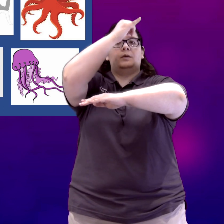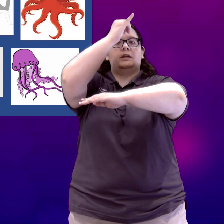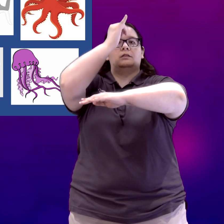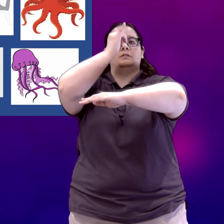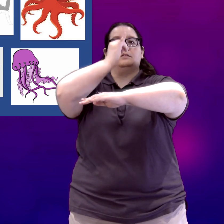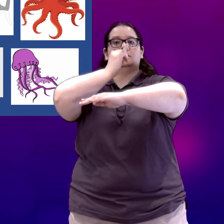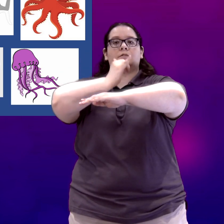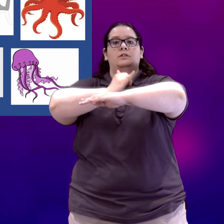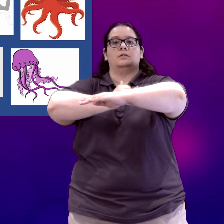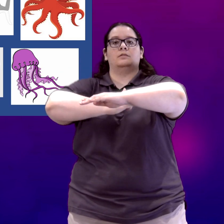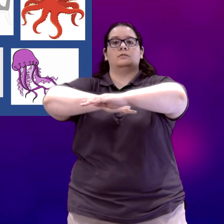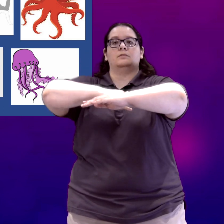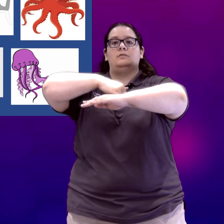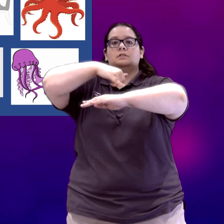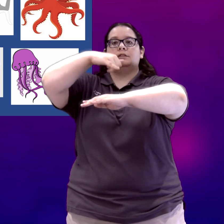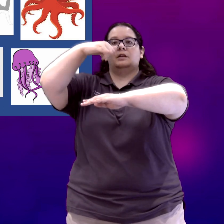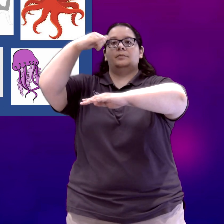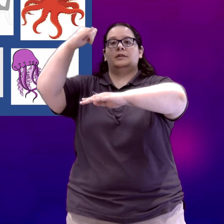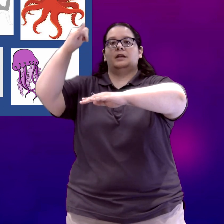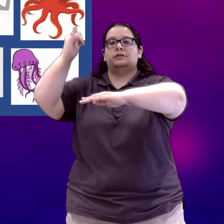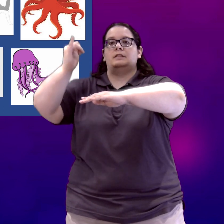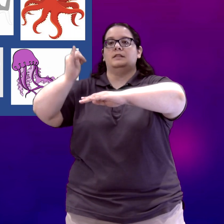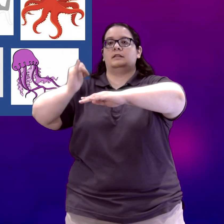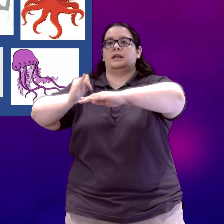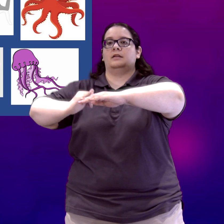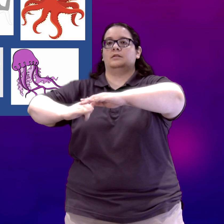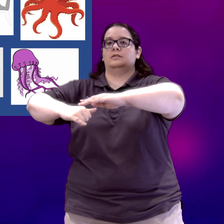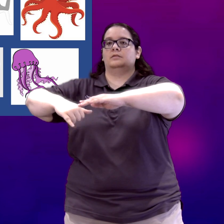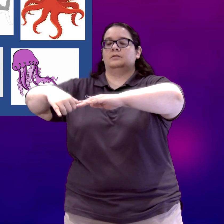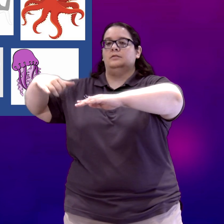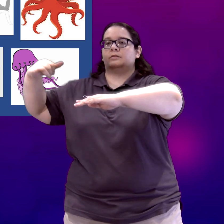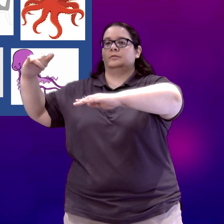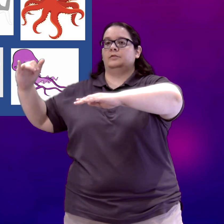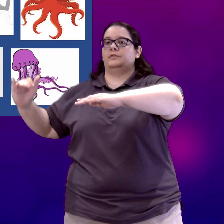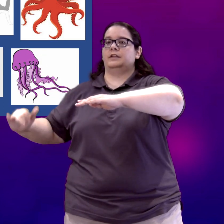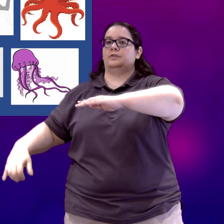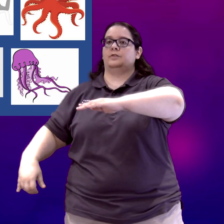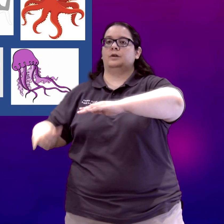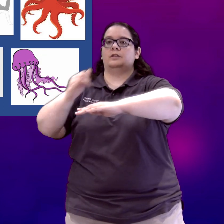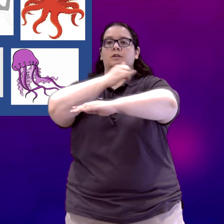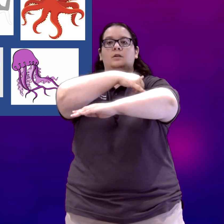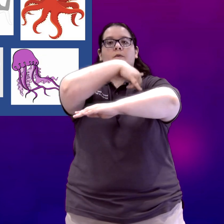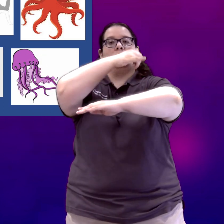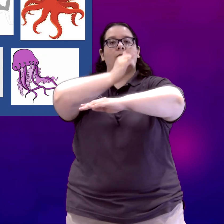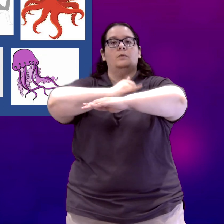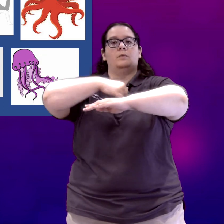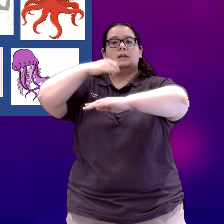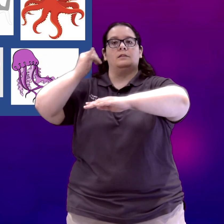whale is going to go just up and down. You see that tail moving it through the water. Whale.